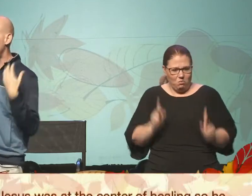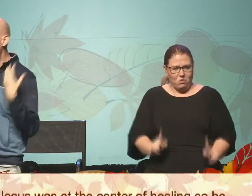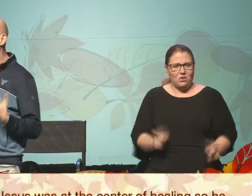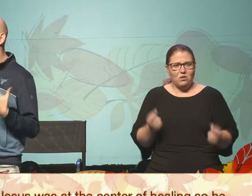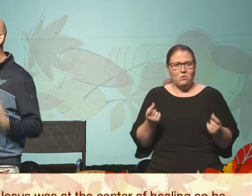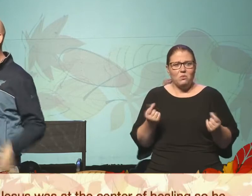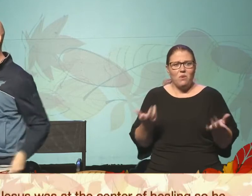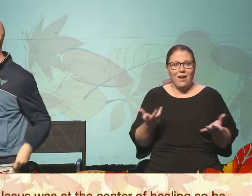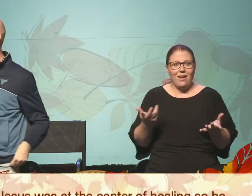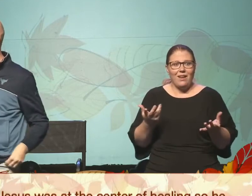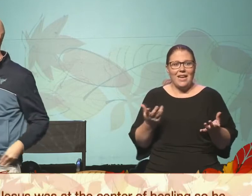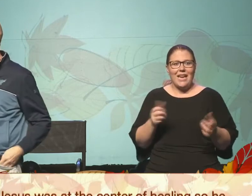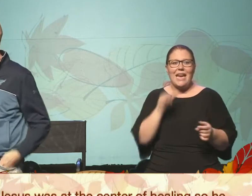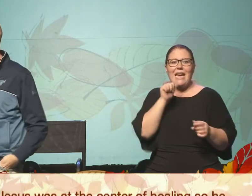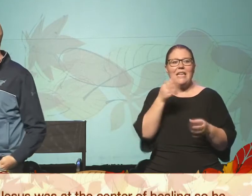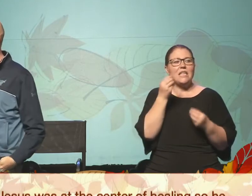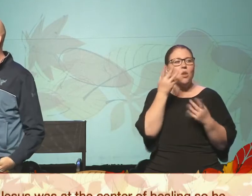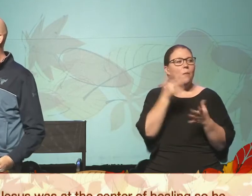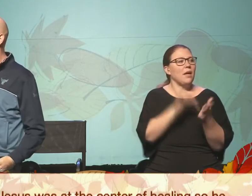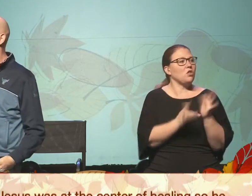promptly disobeys Jesus.